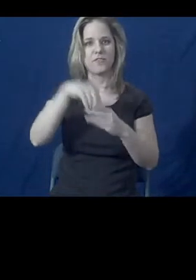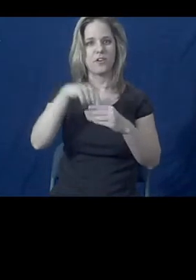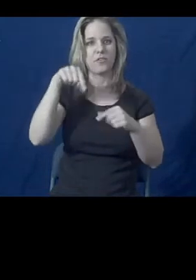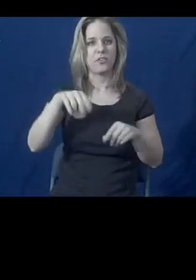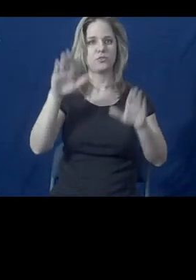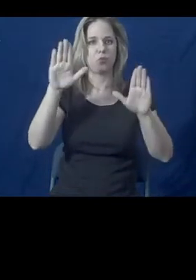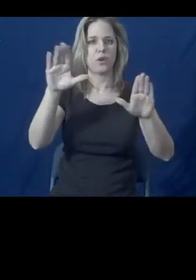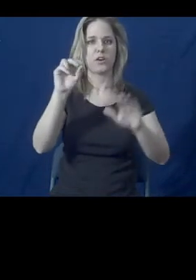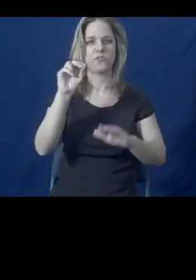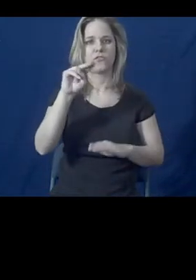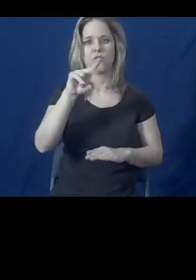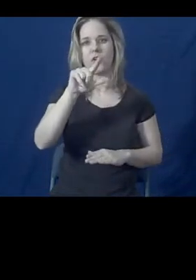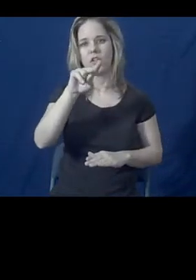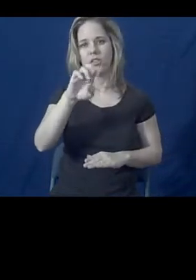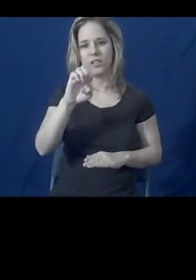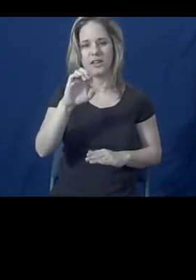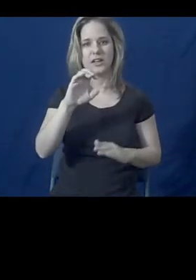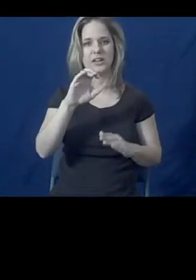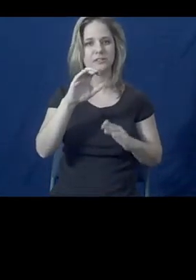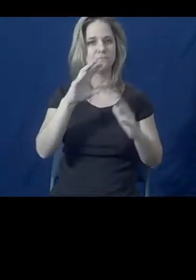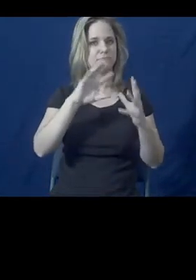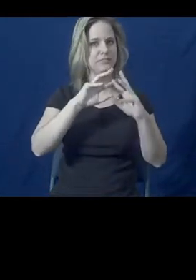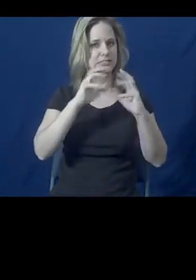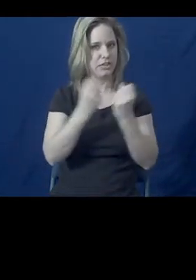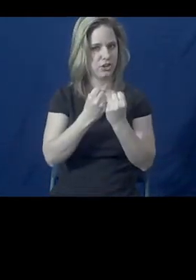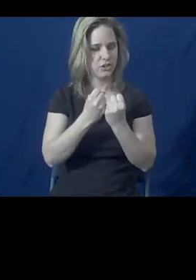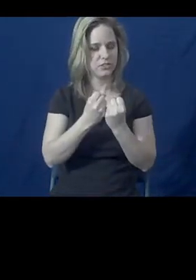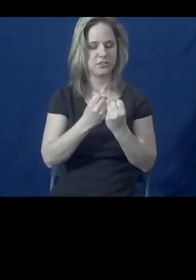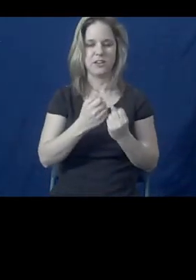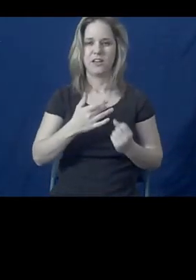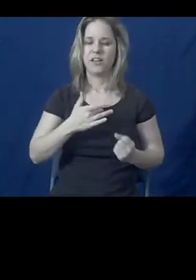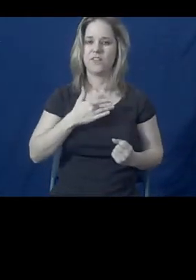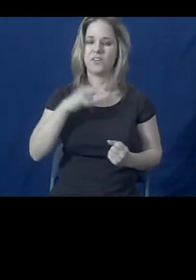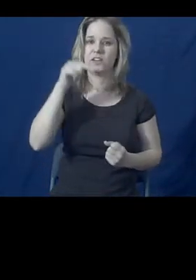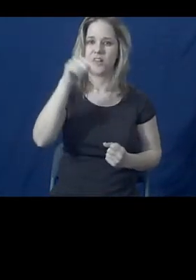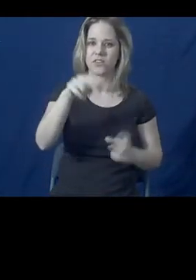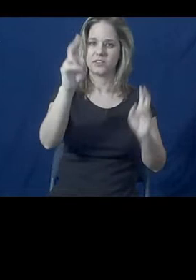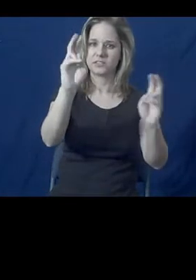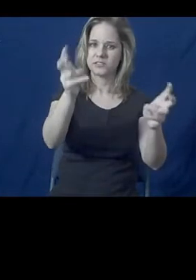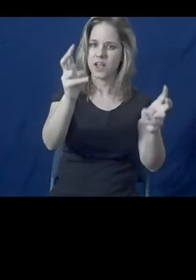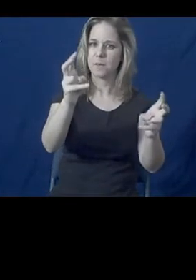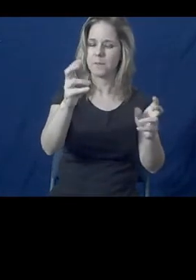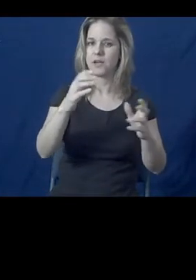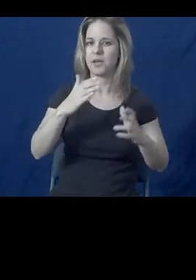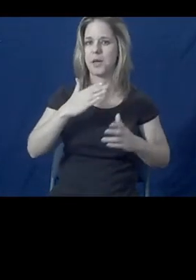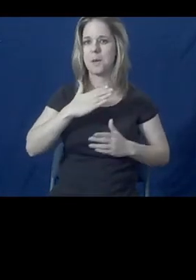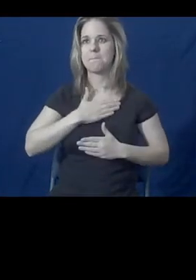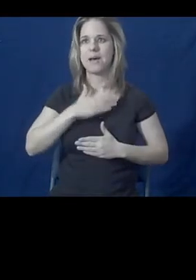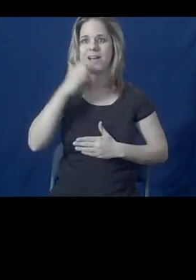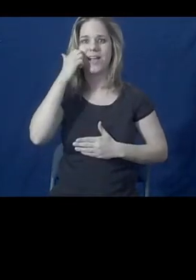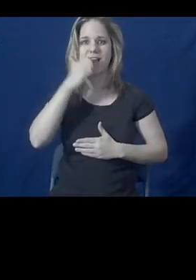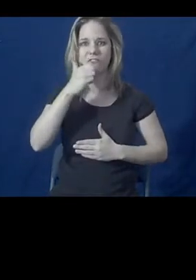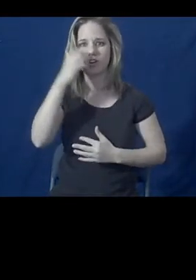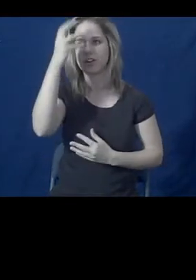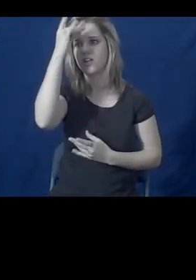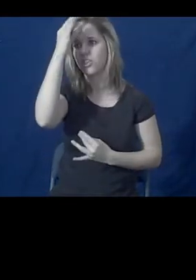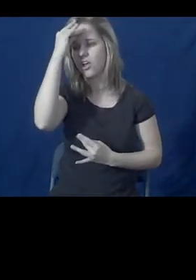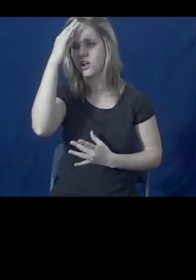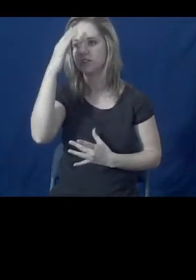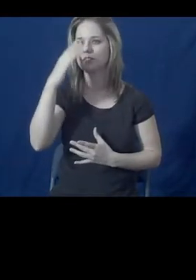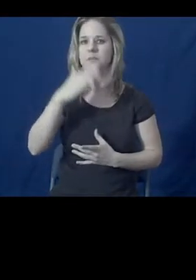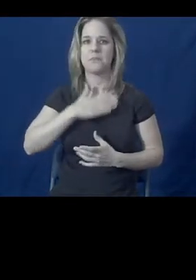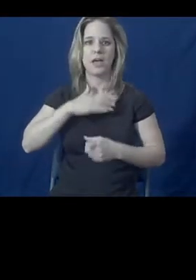series. It's kind of part and parcel of the issues that I think about and